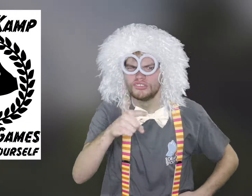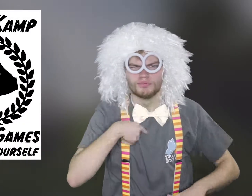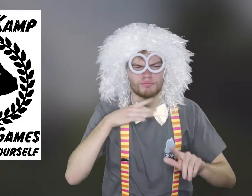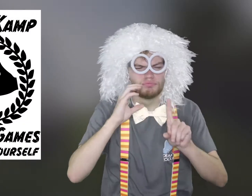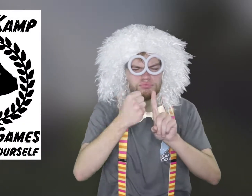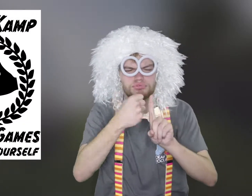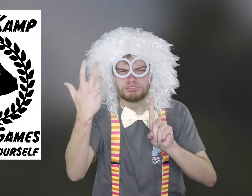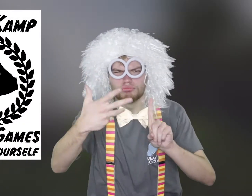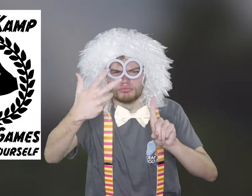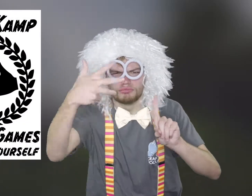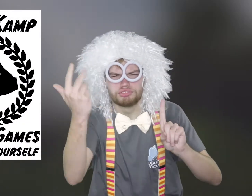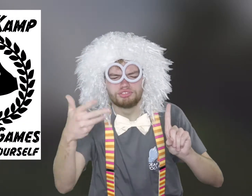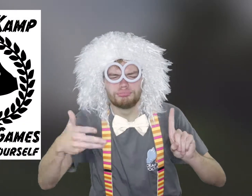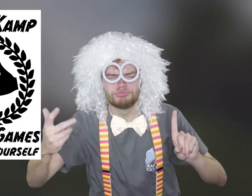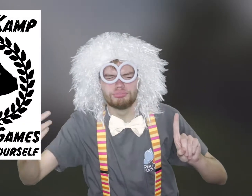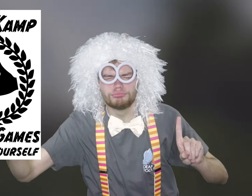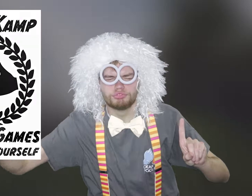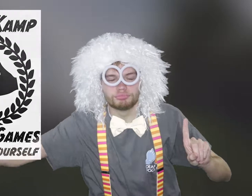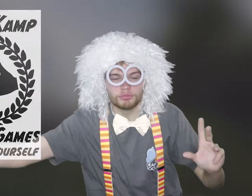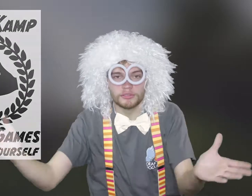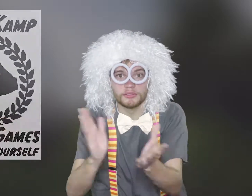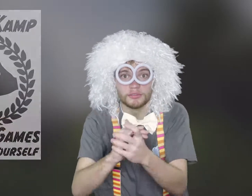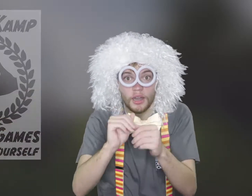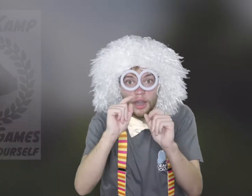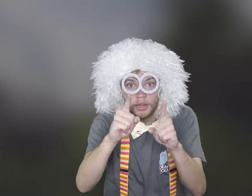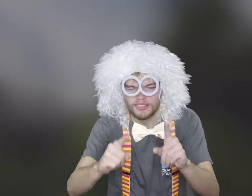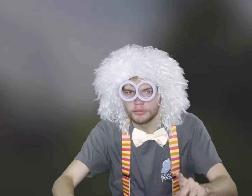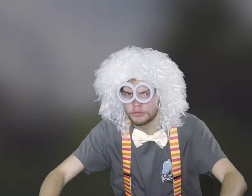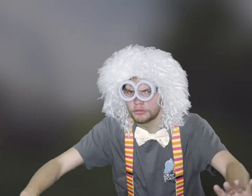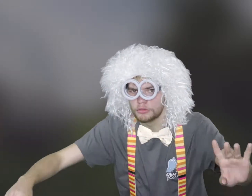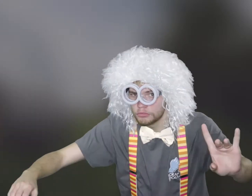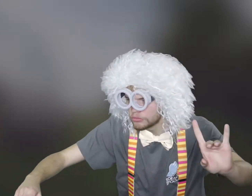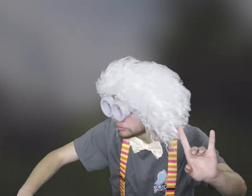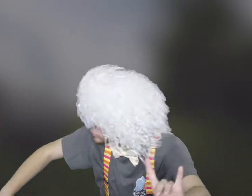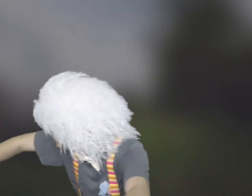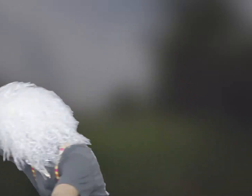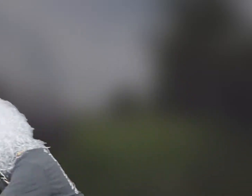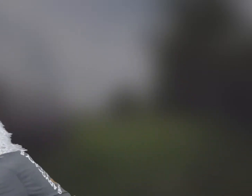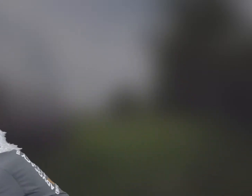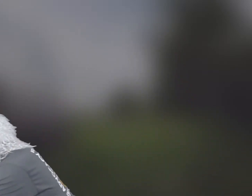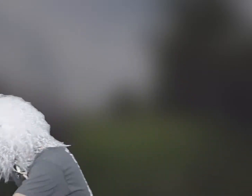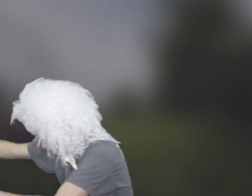Kids Camp. Yeah, I'm going to talk about a few things and give you some information.